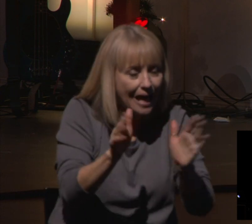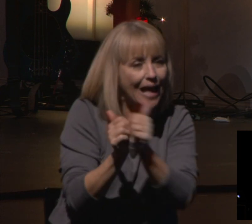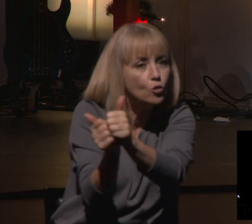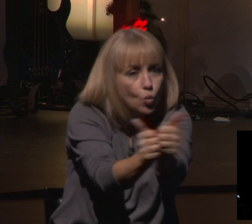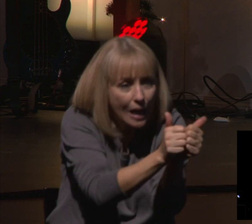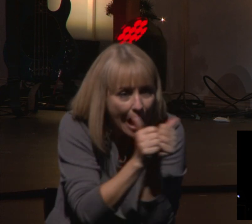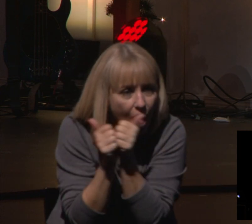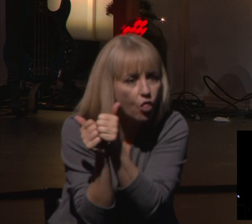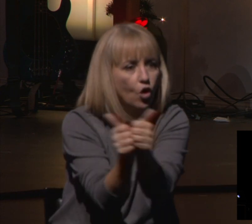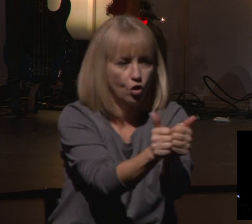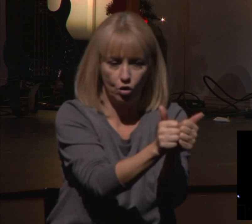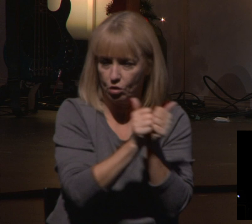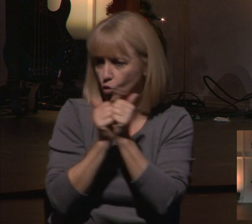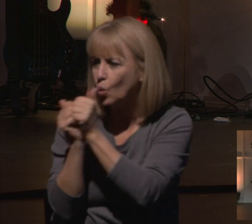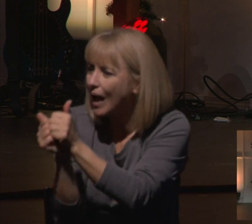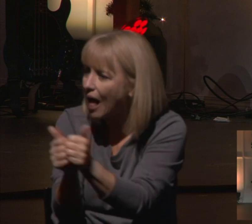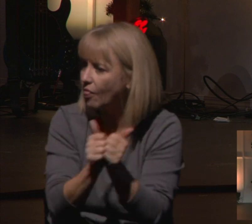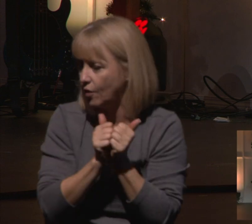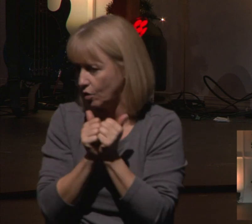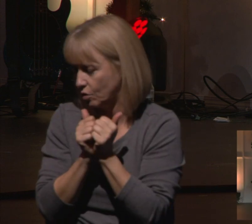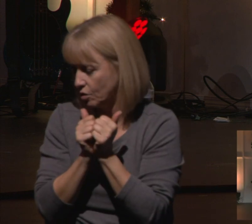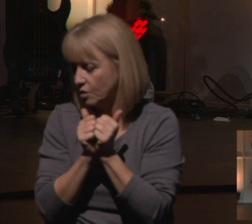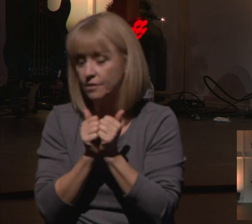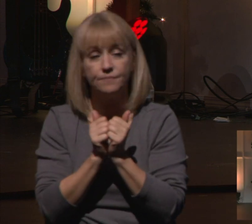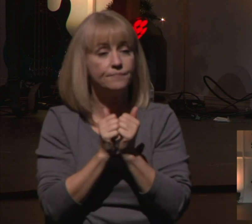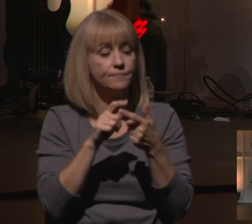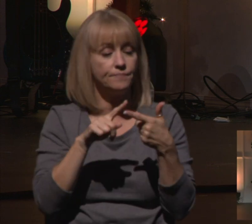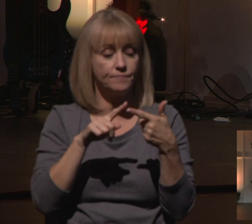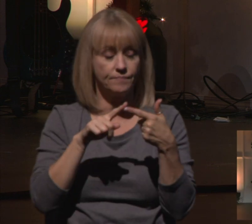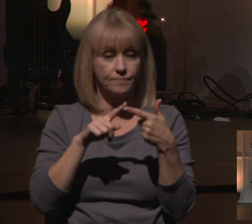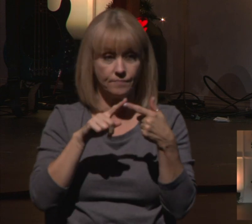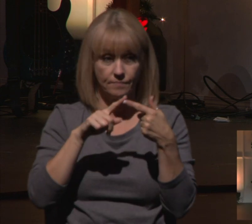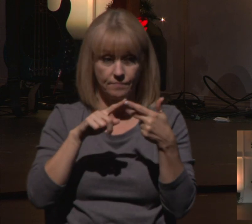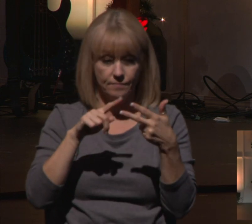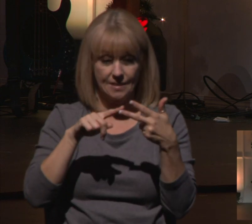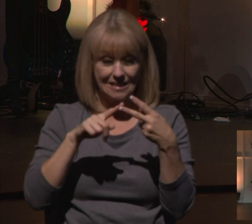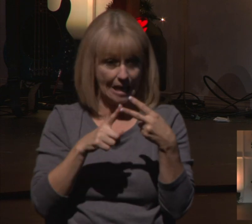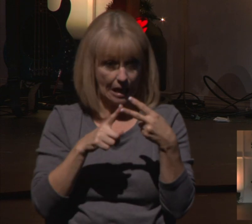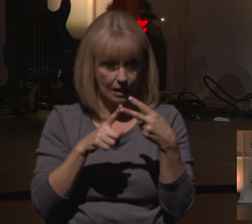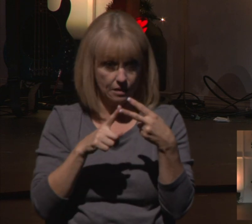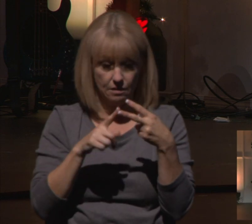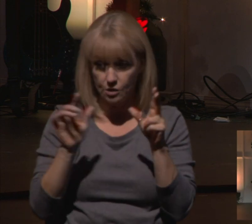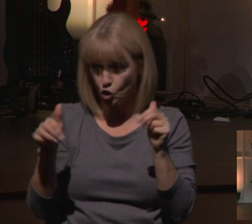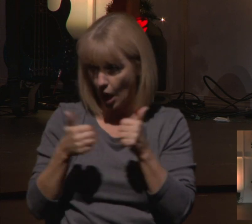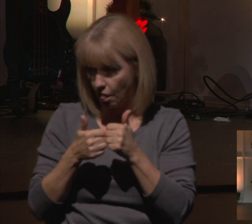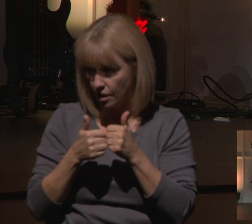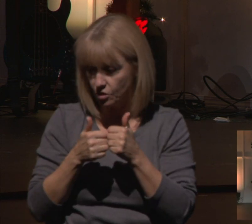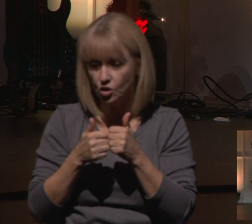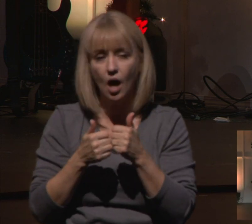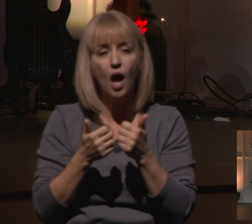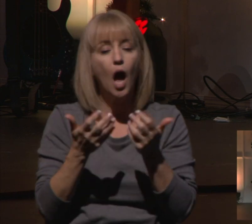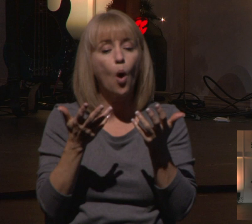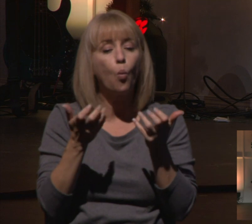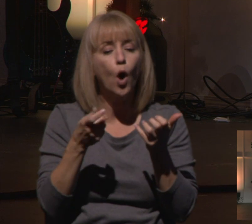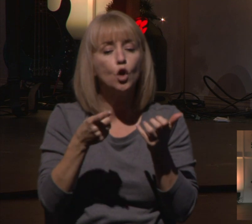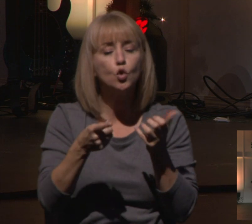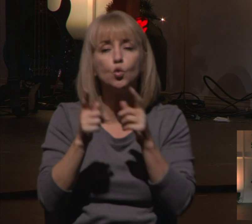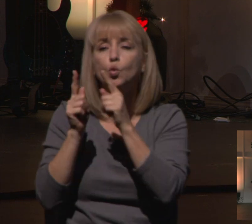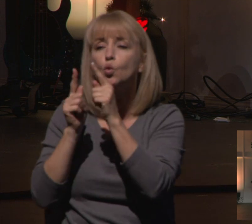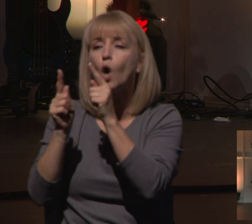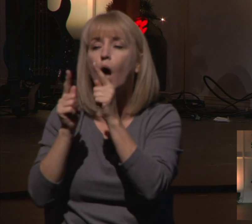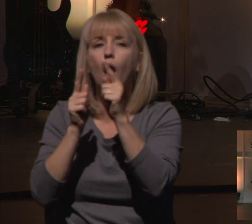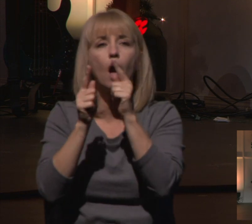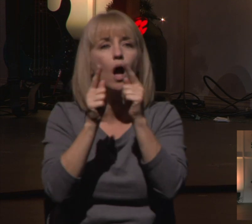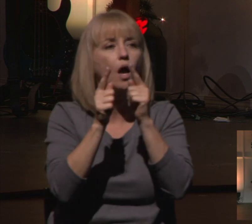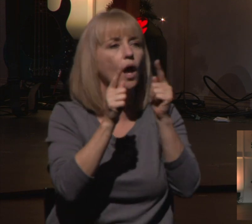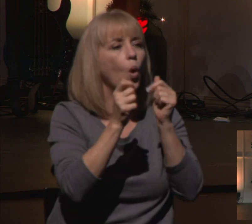challenge I would give you is this. Have a conversation about coming home. And this is a challenge that I want to give to those of you who are specifically